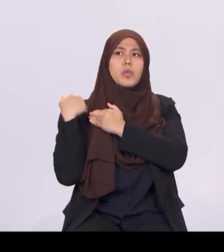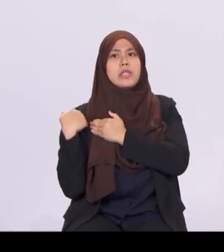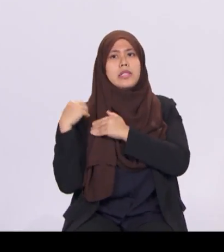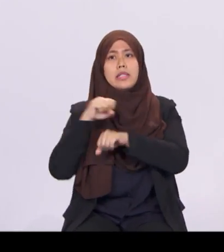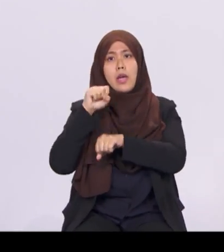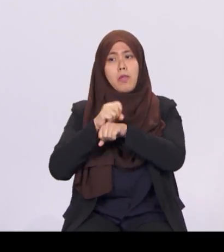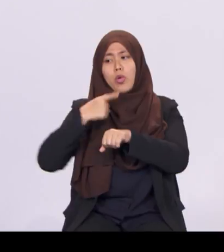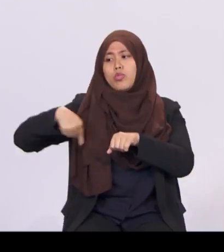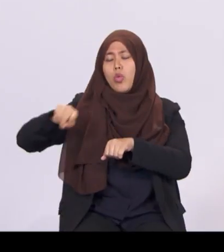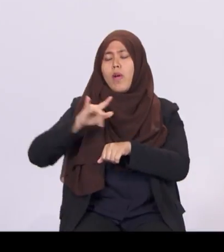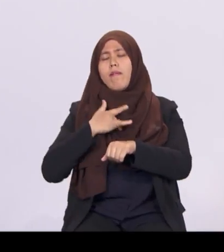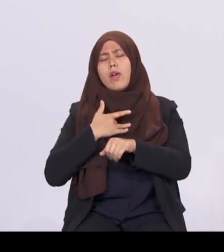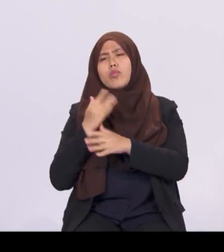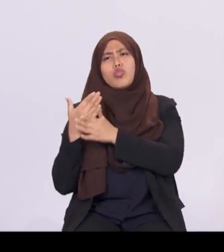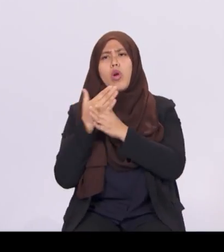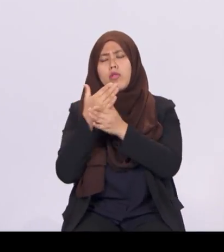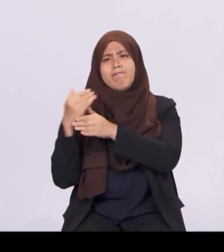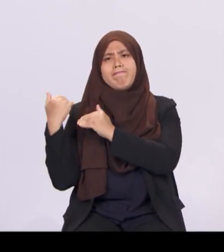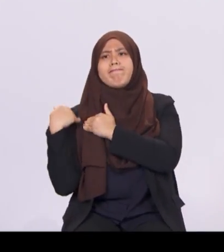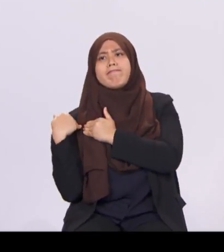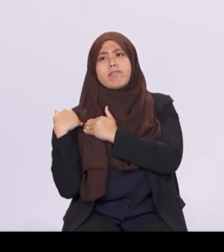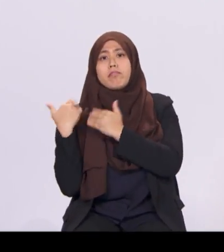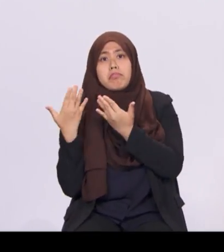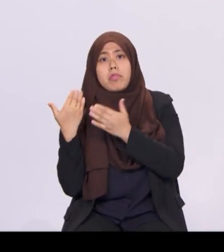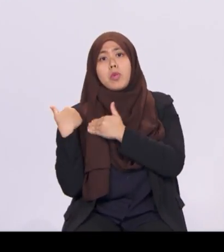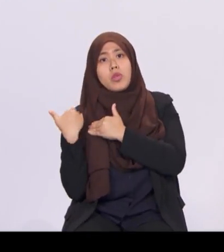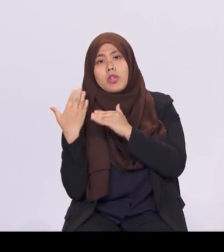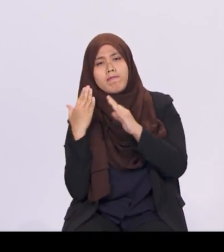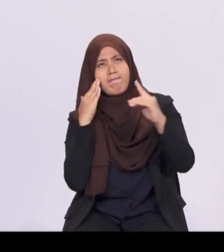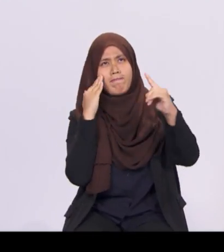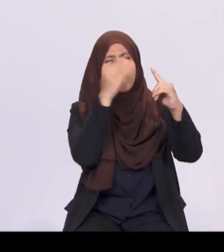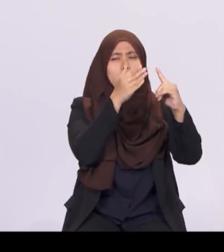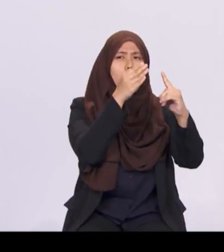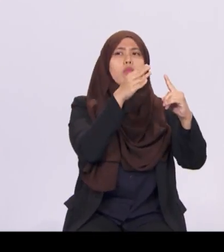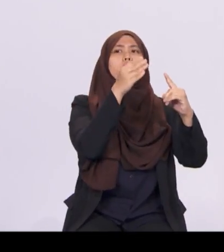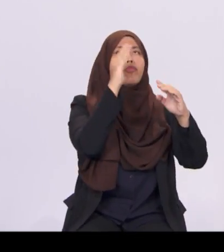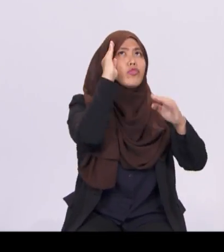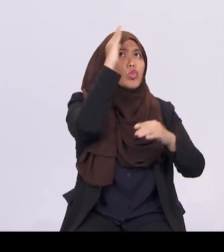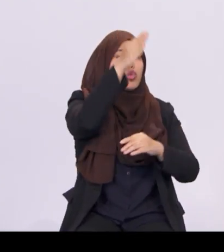a responsibility towards the future of their family, community and country.